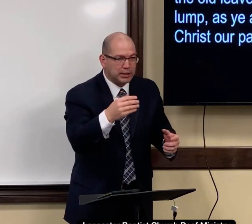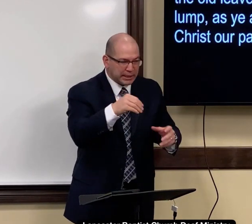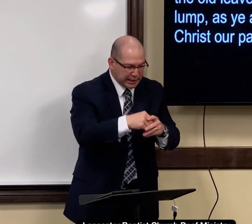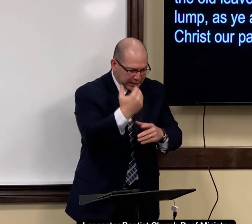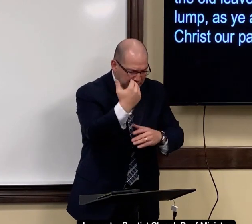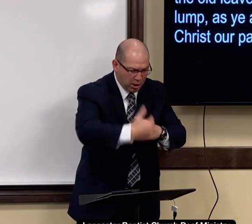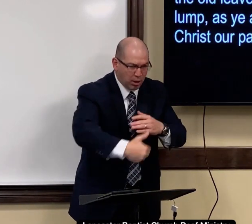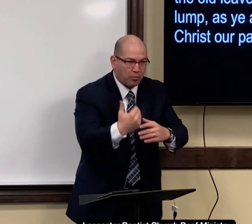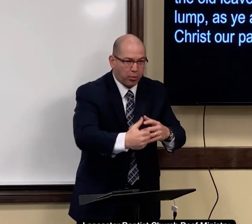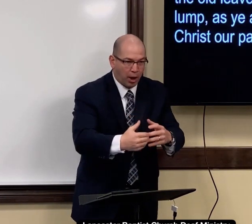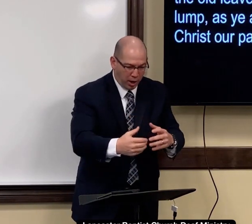excuse me